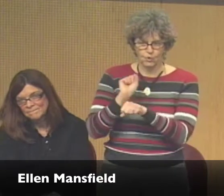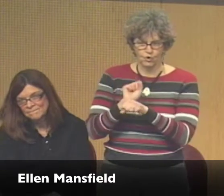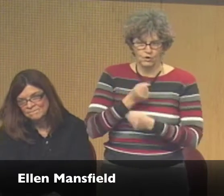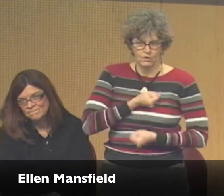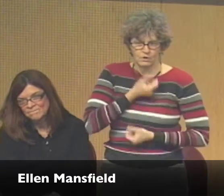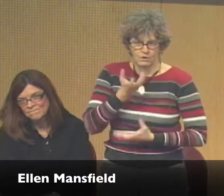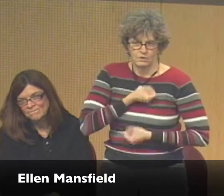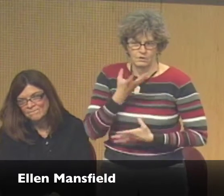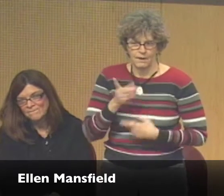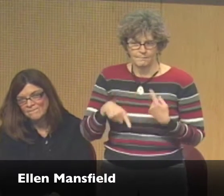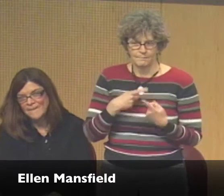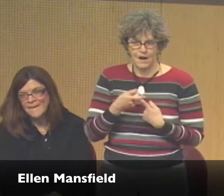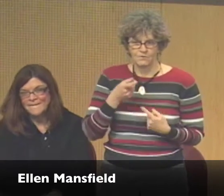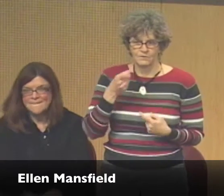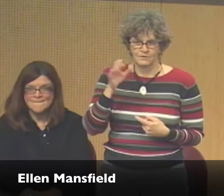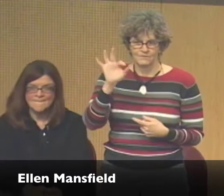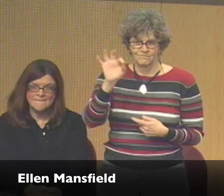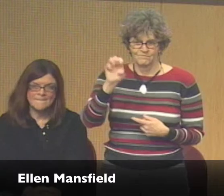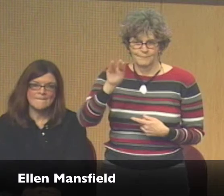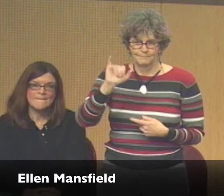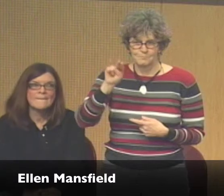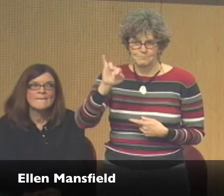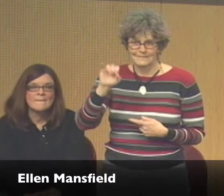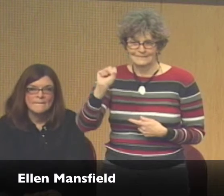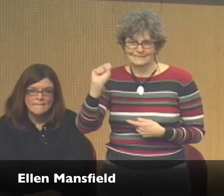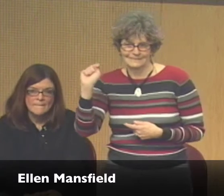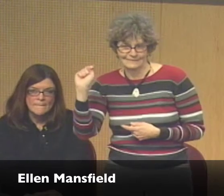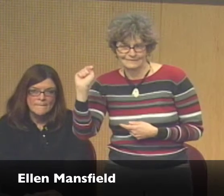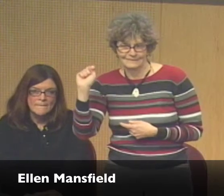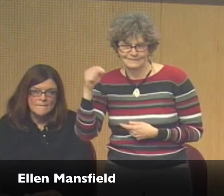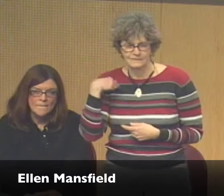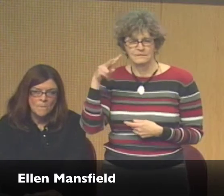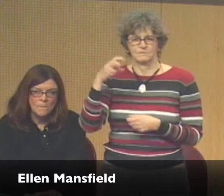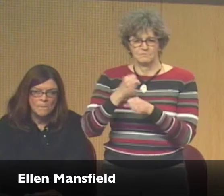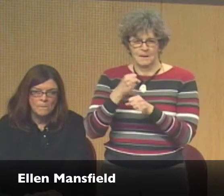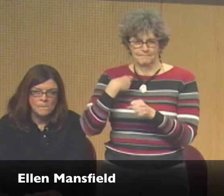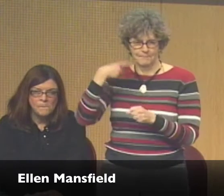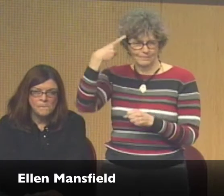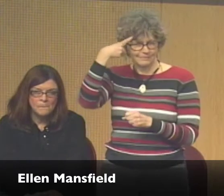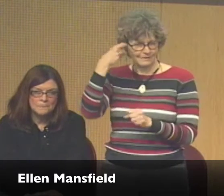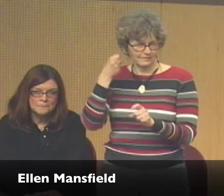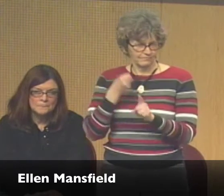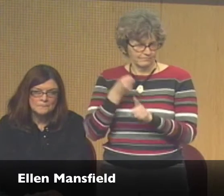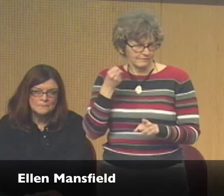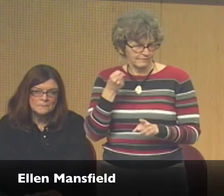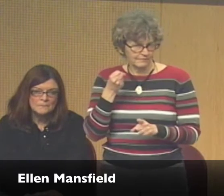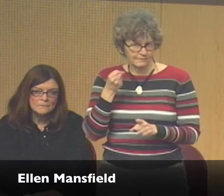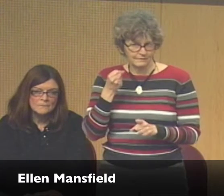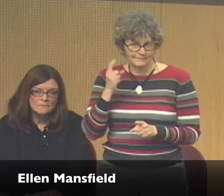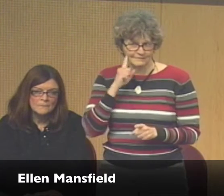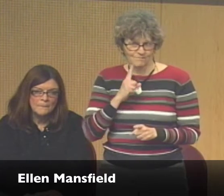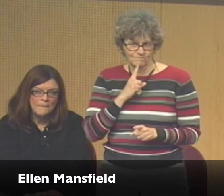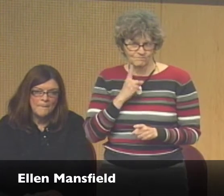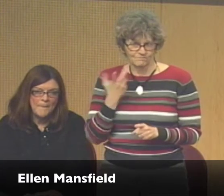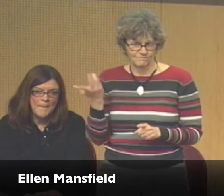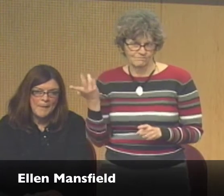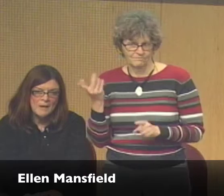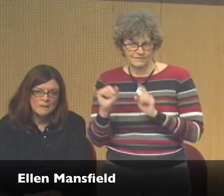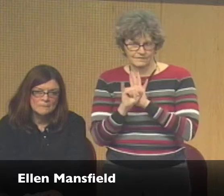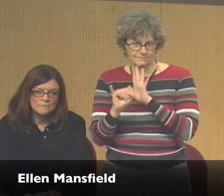and the artwork and expression by women from a feminist perspective. I saw that and it really hit me about